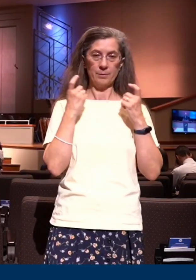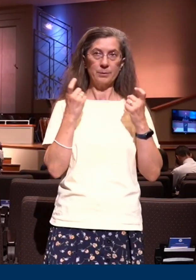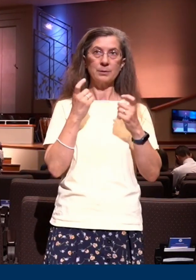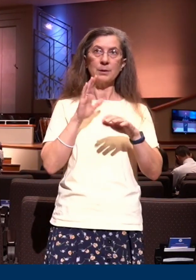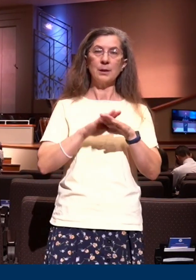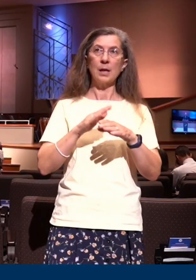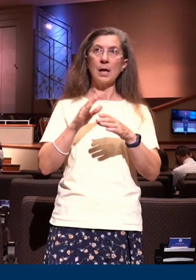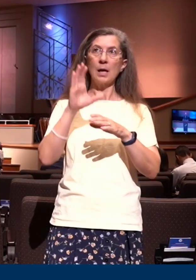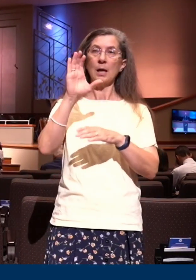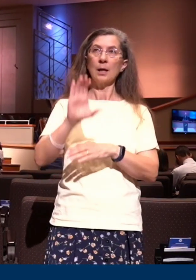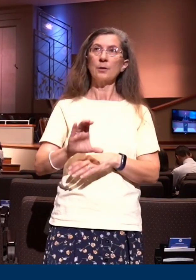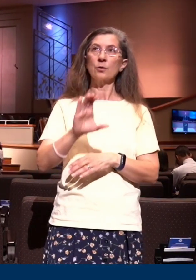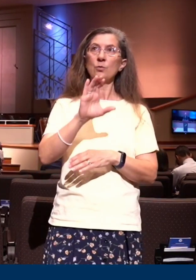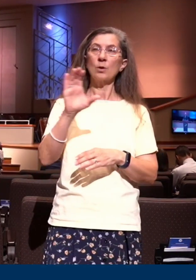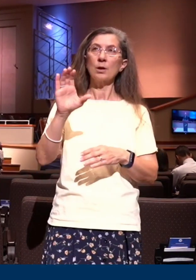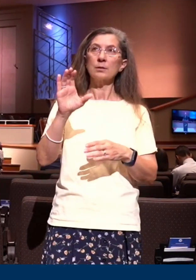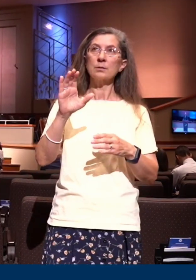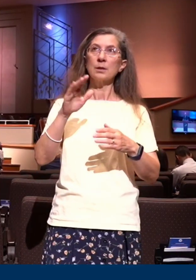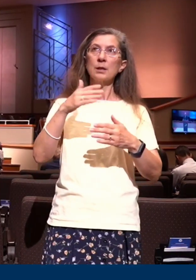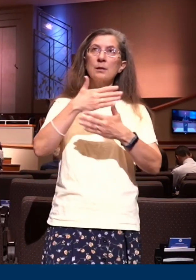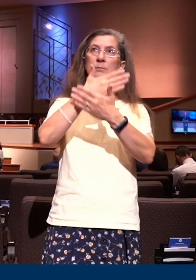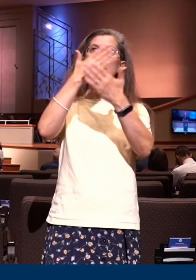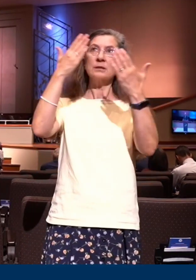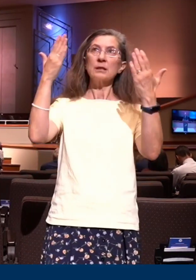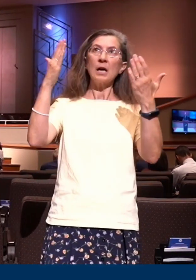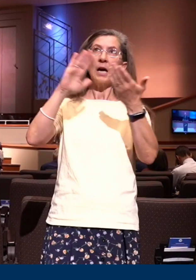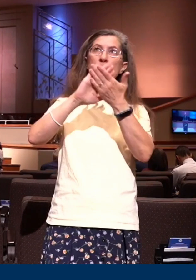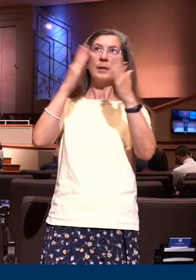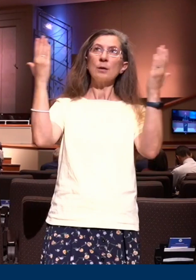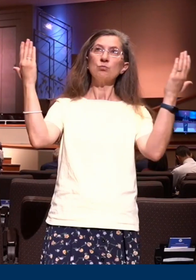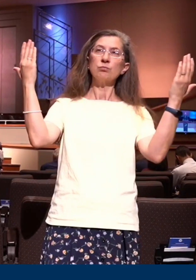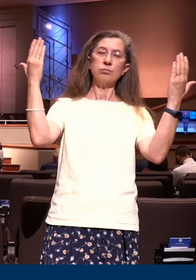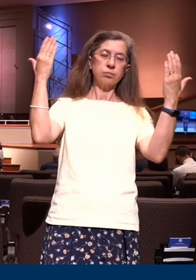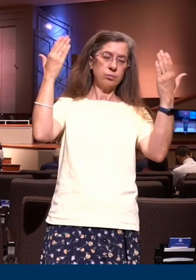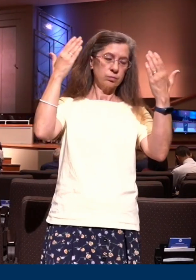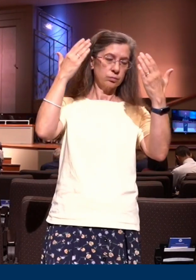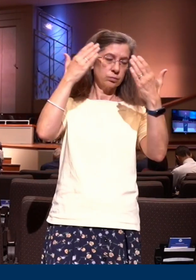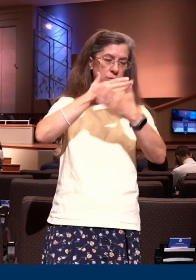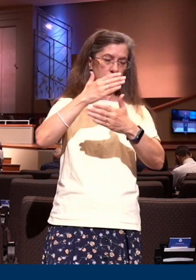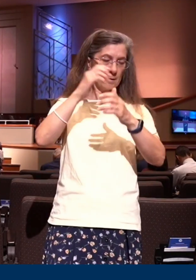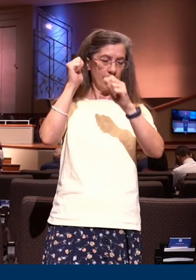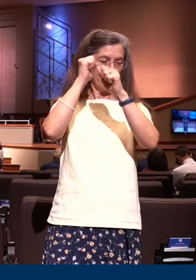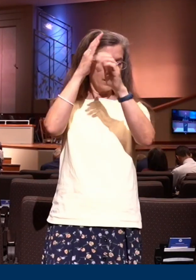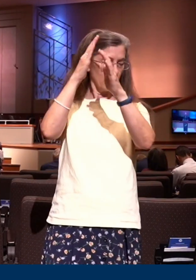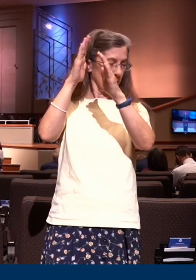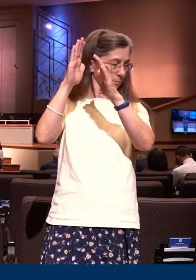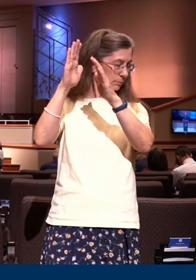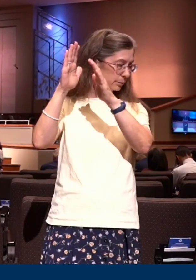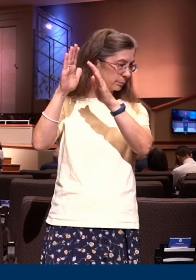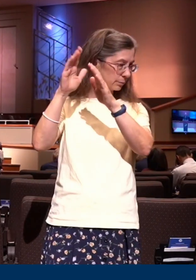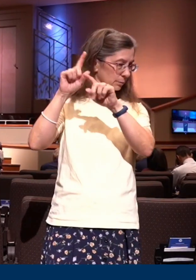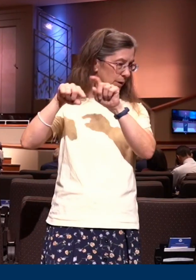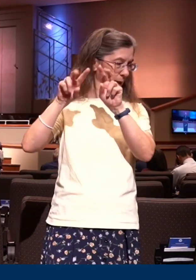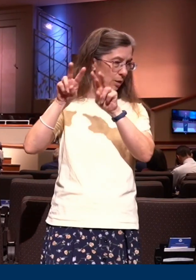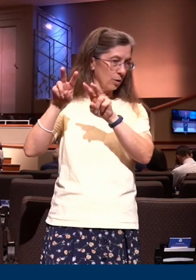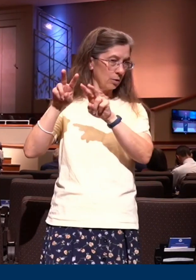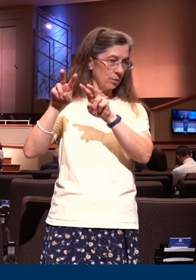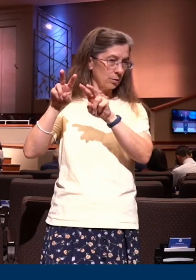the skies of heaven were darkened the Father could no longer look upon His Son Jesus said my God my